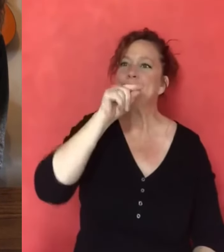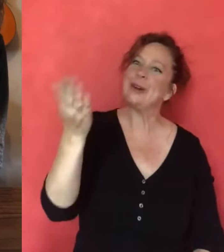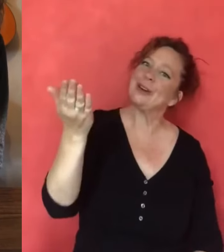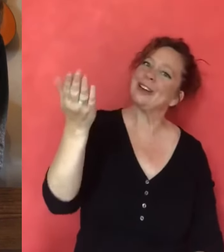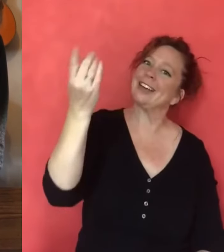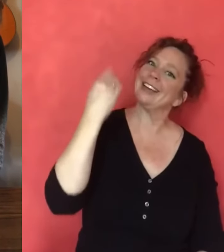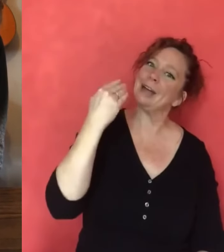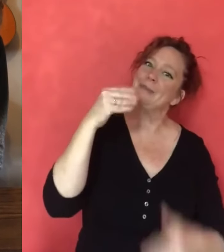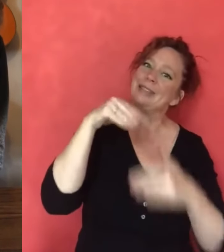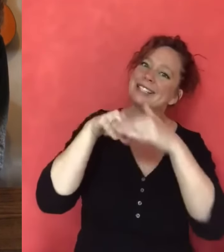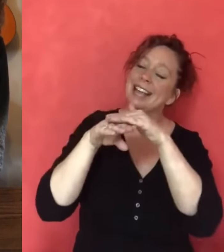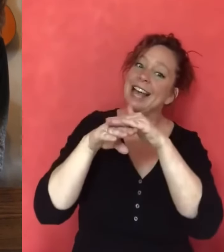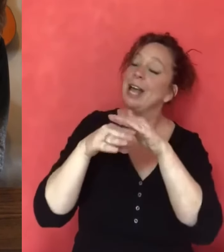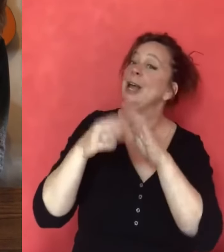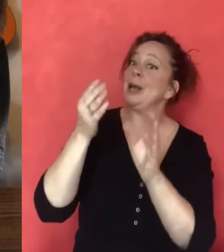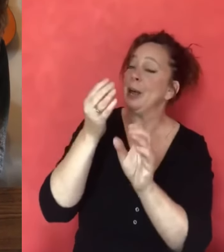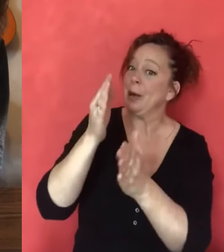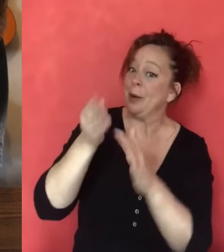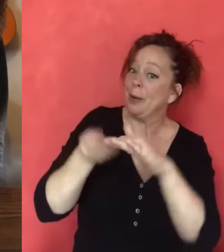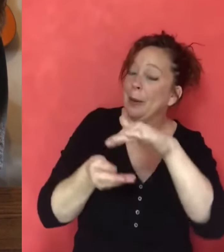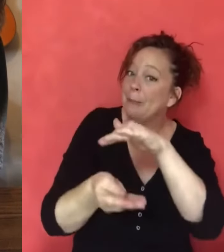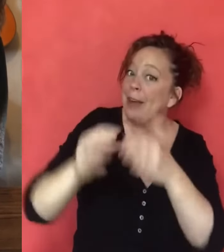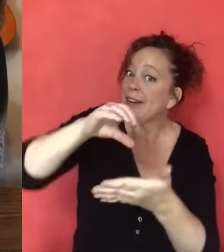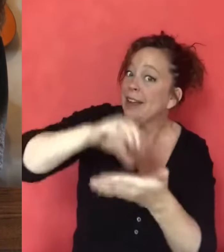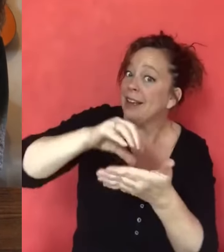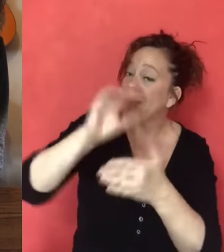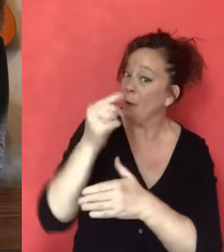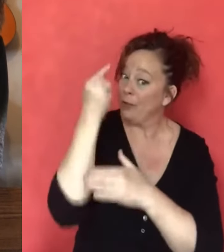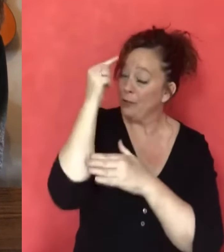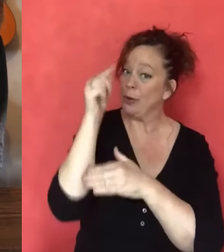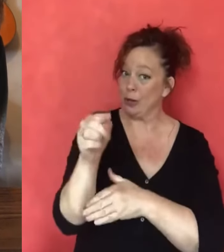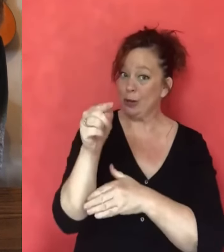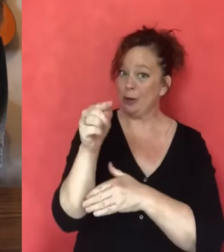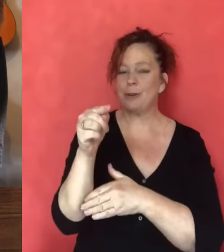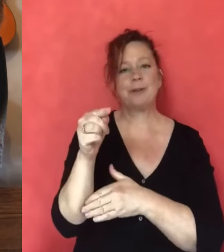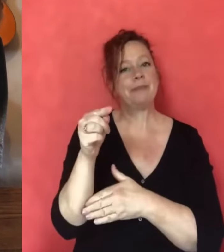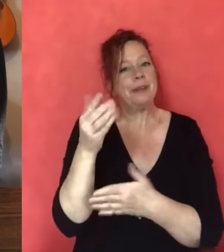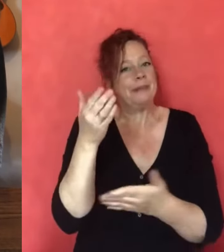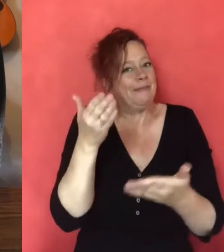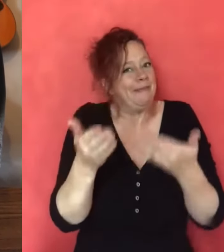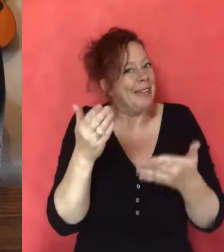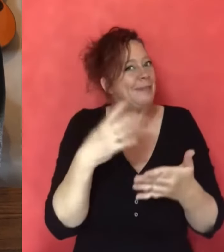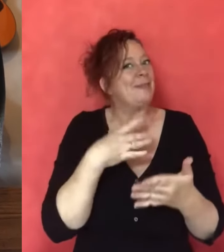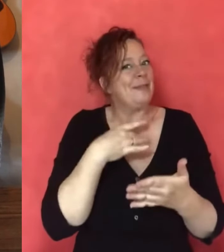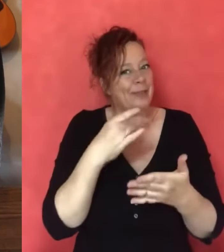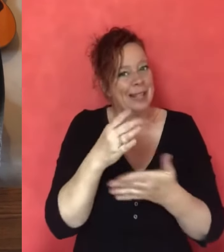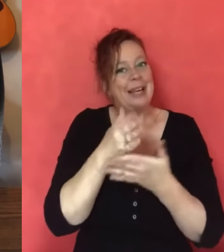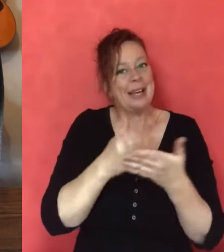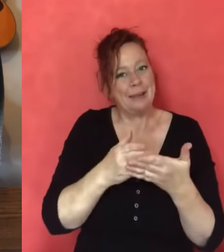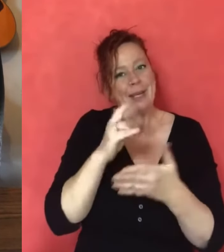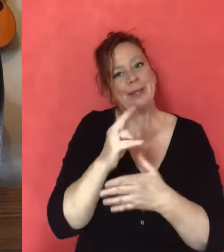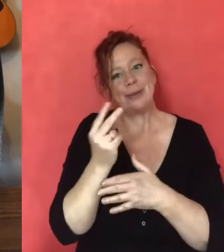open wide. Welcome Bluebird! Come inside! We baked a cake. It's just for you.